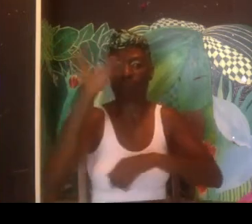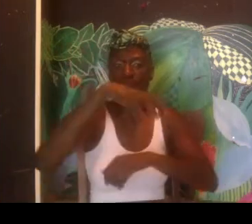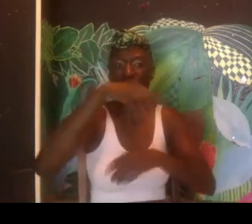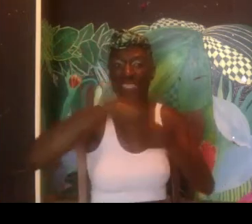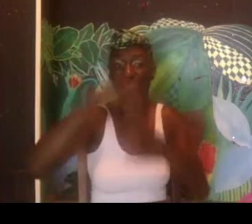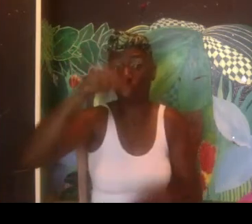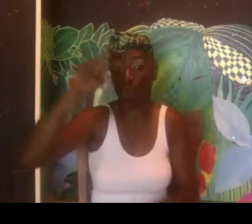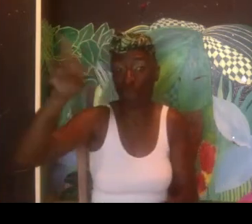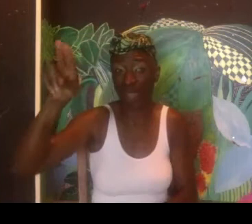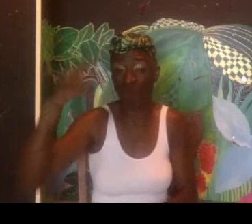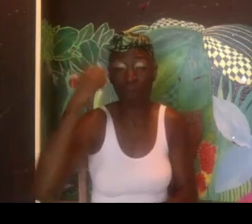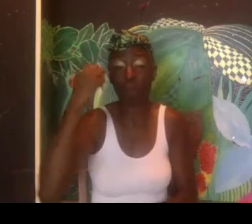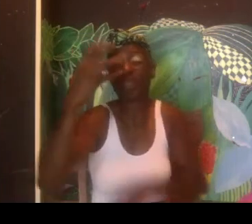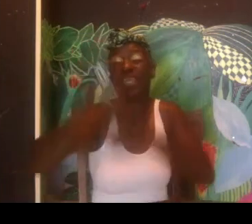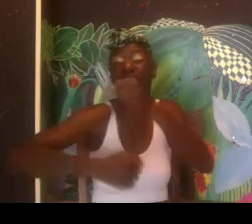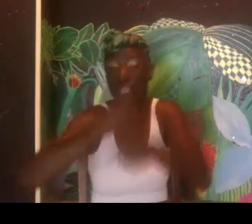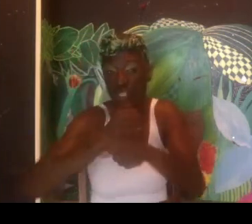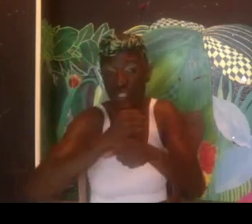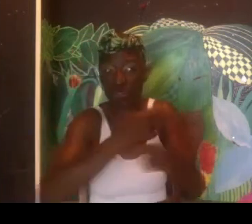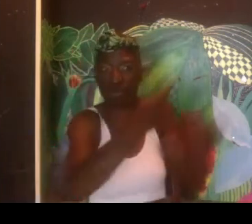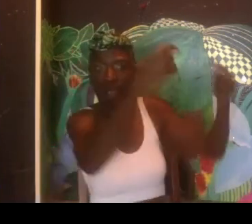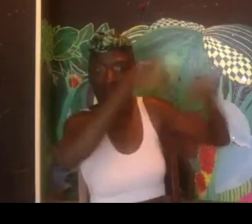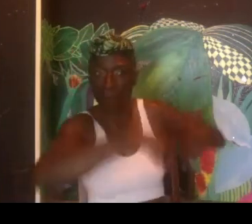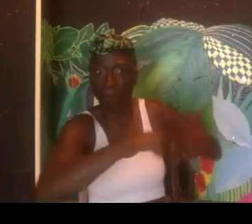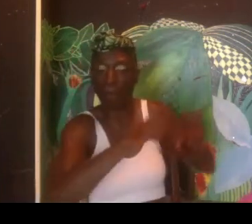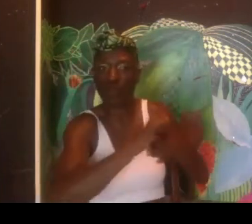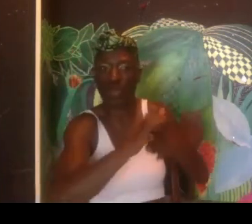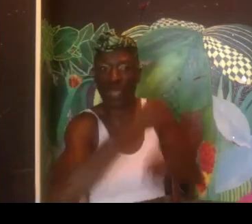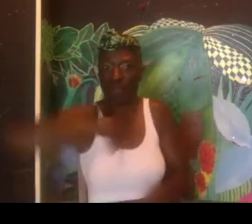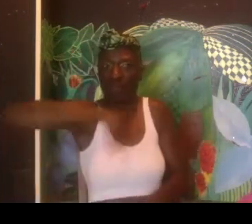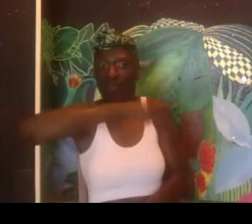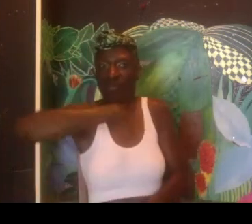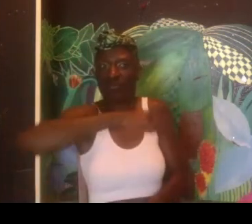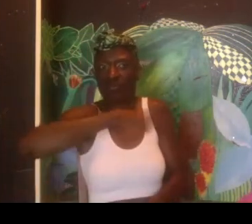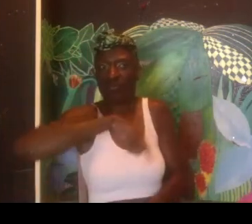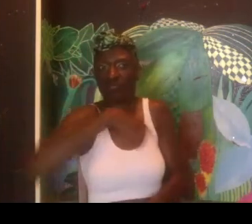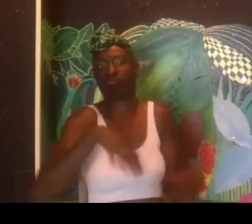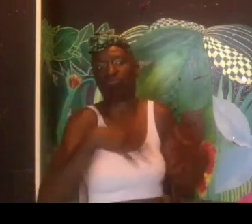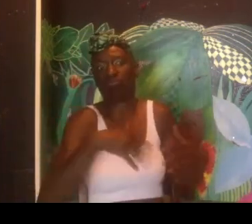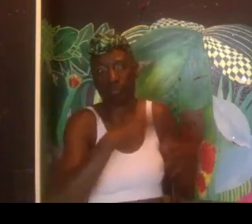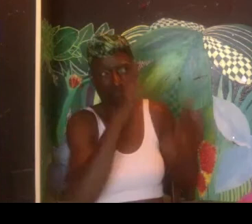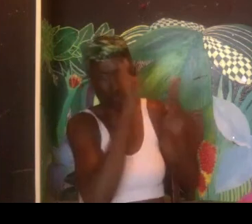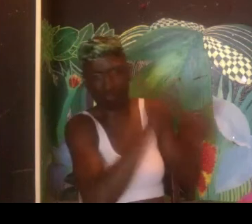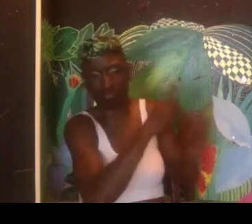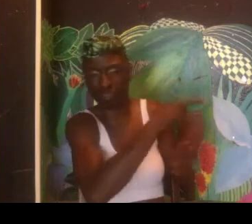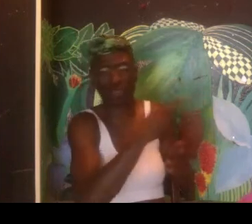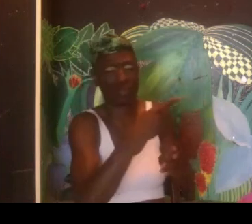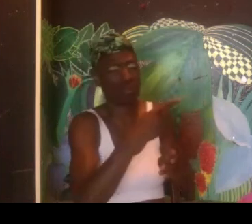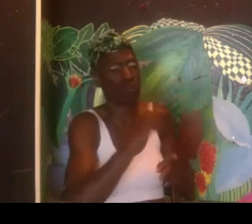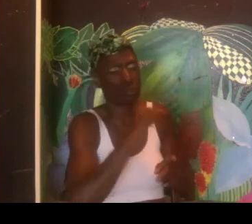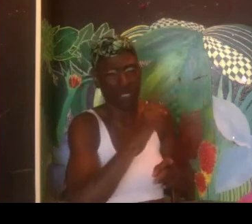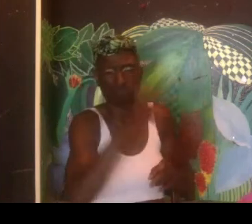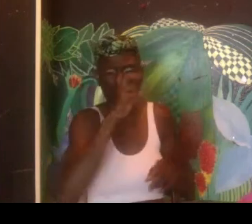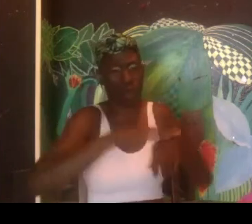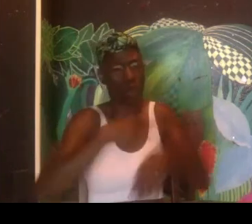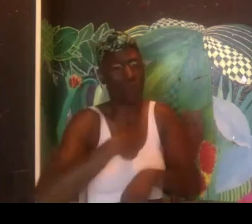reputation. And they're also an owner of a Deaf theater group in Norway. And that has been established for several years. So